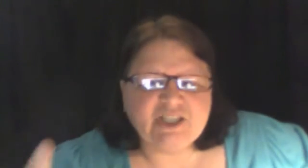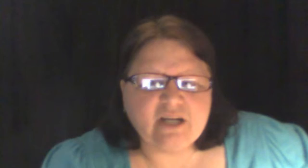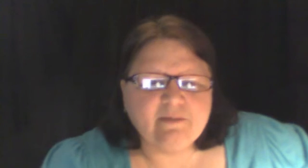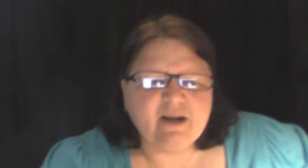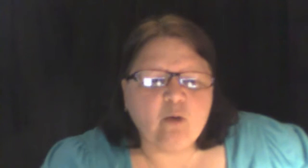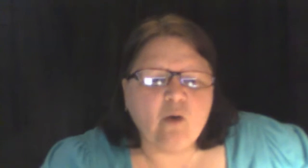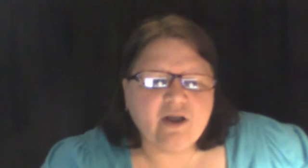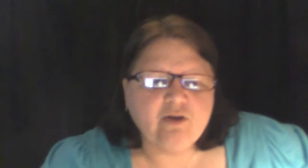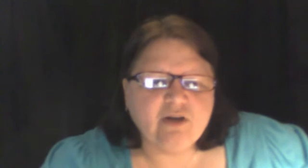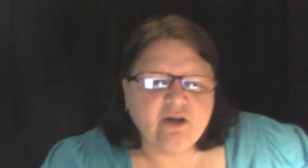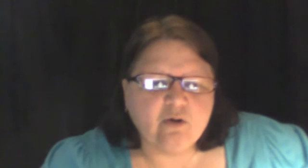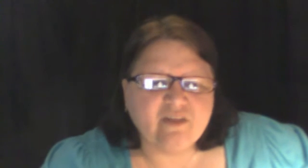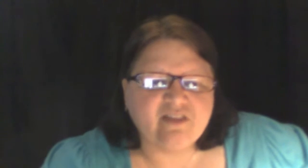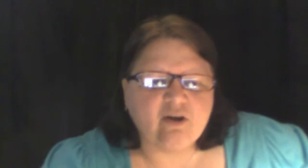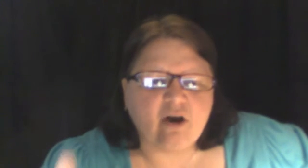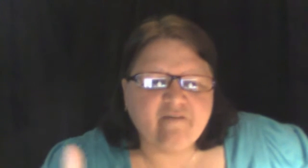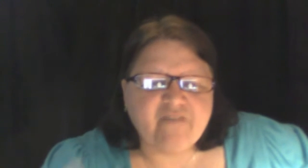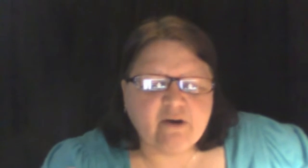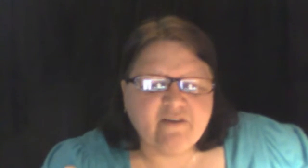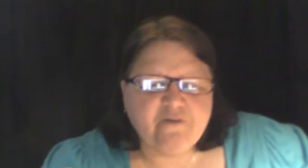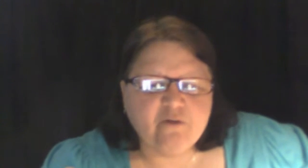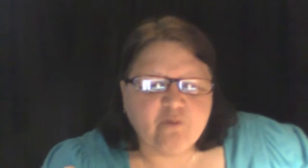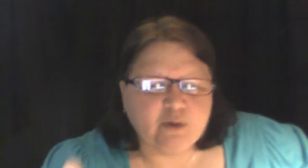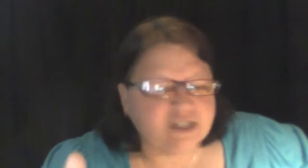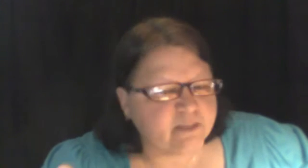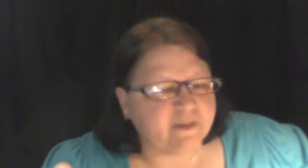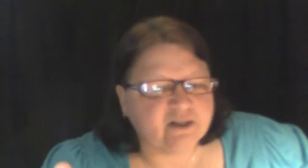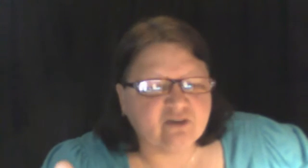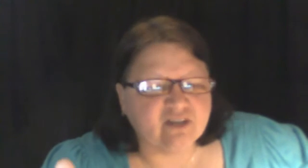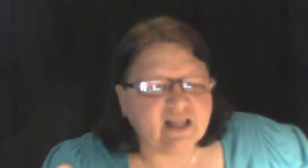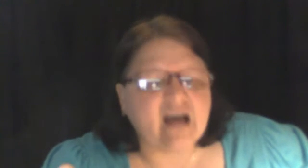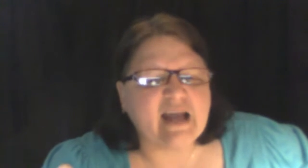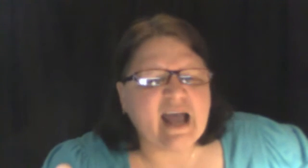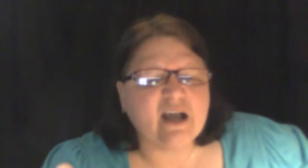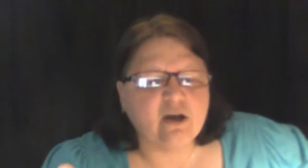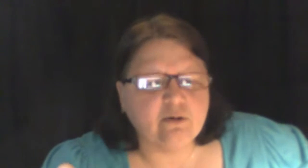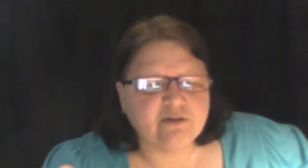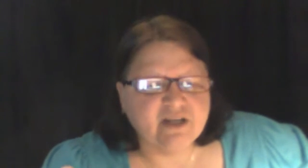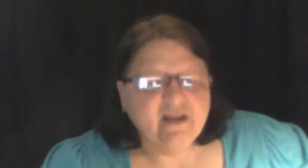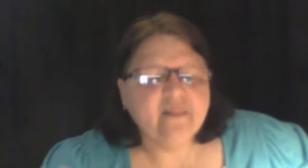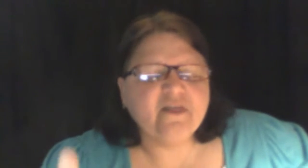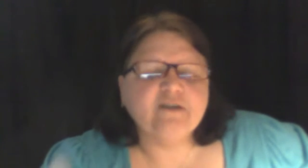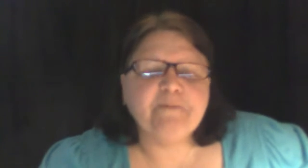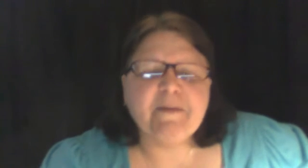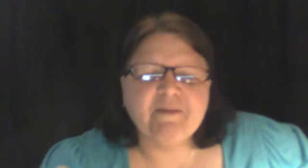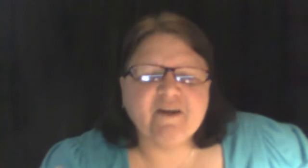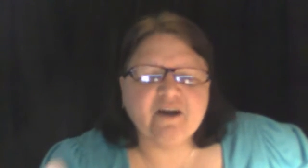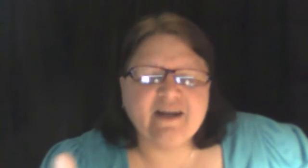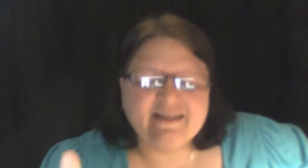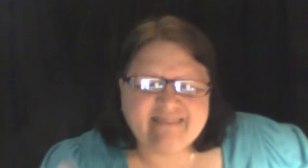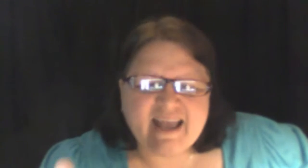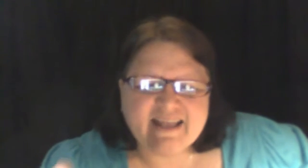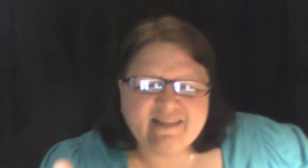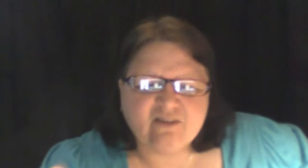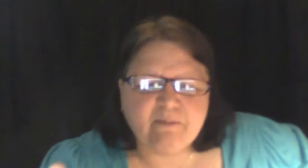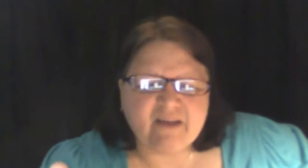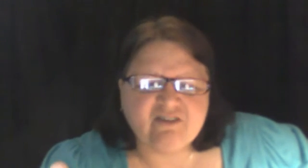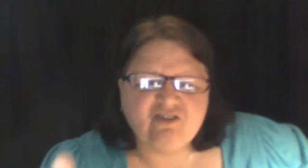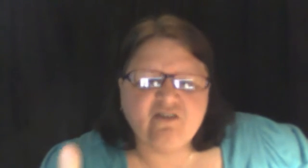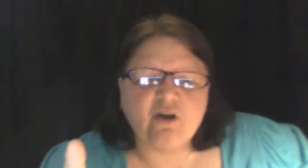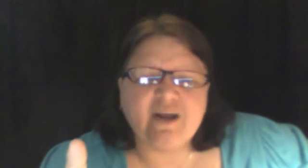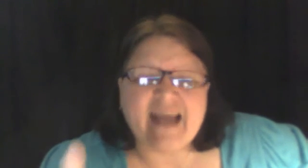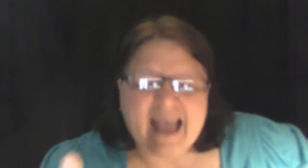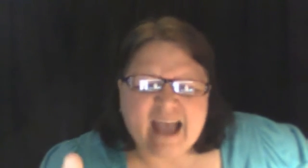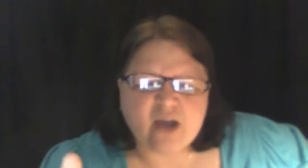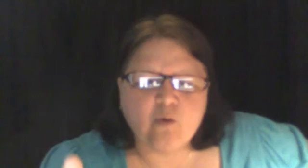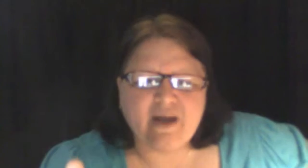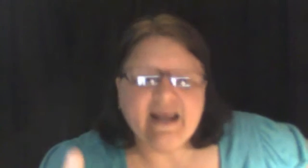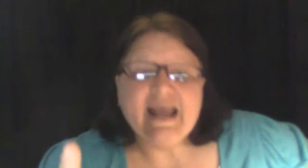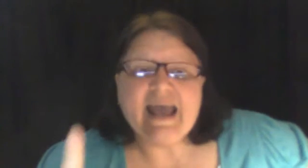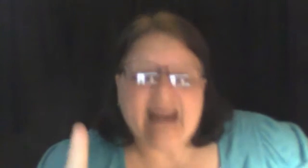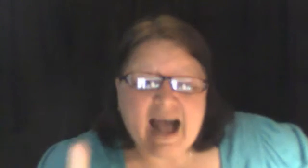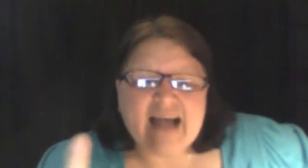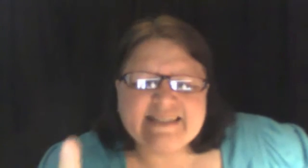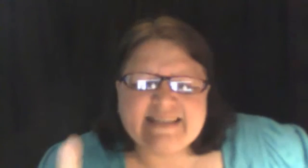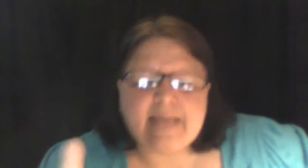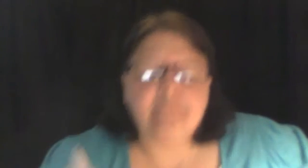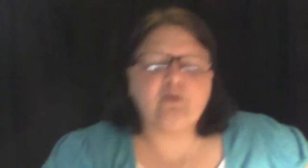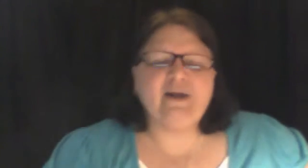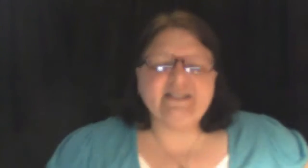gentlemen, want you to know that there are very few voices but there's a lot of echoes. There's people that are going to take this message and they're going to echo it and I say praise